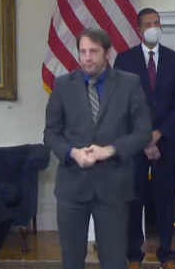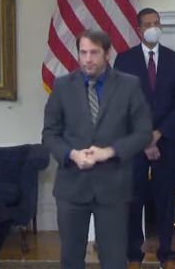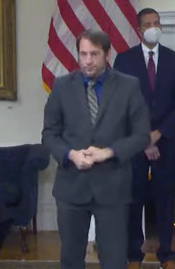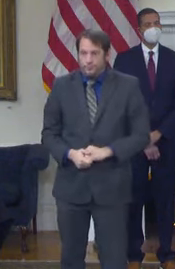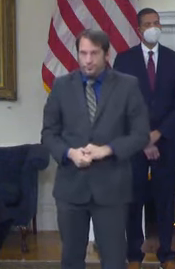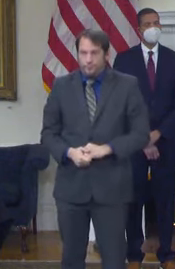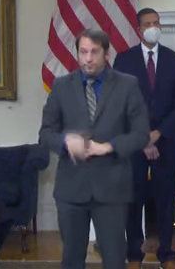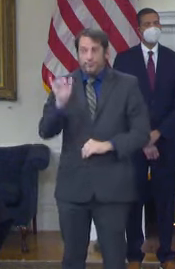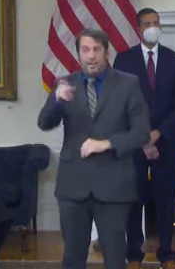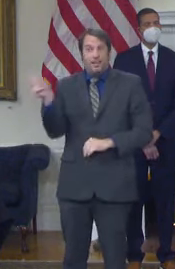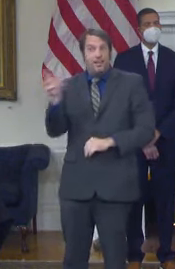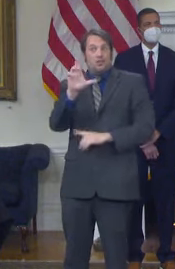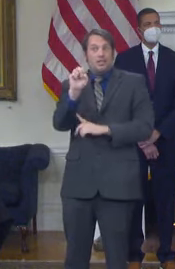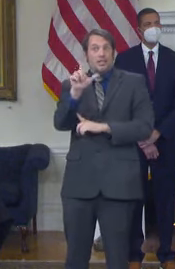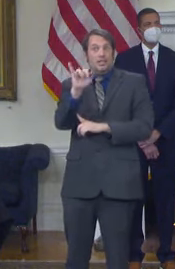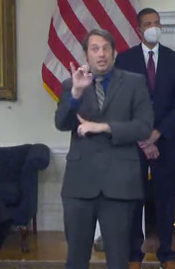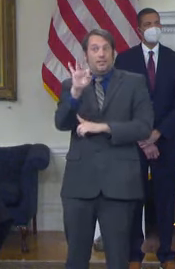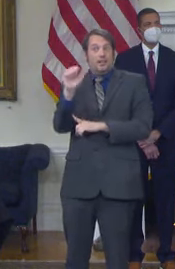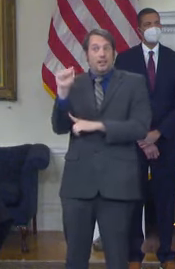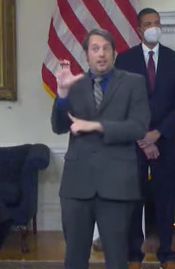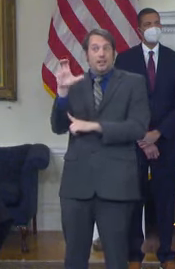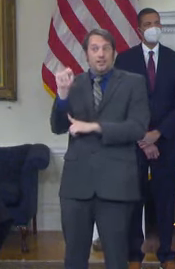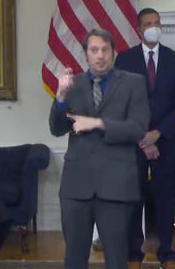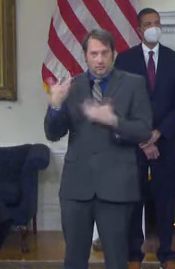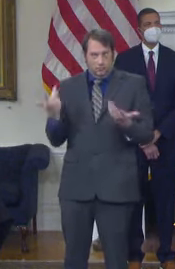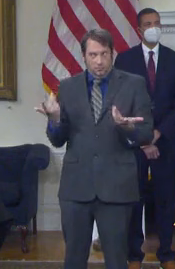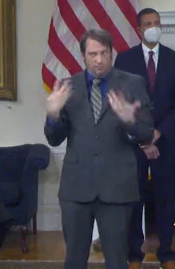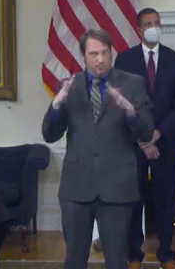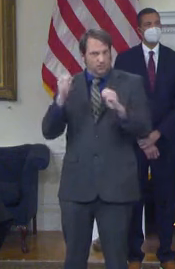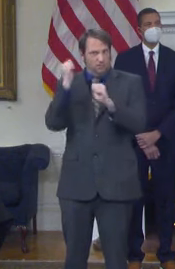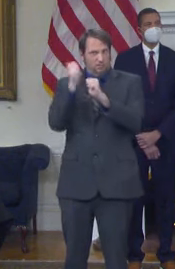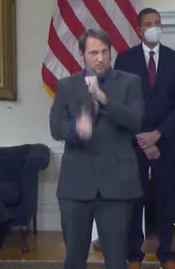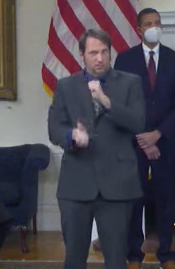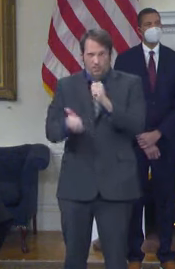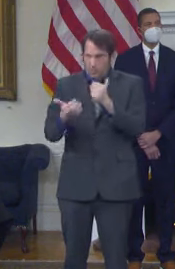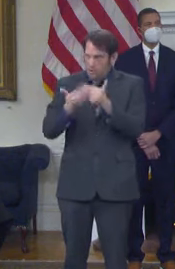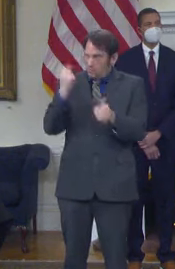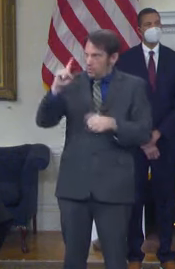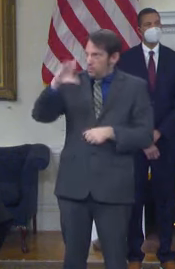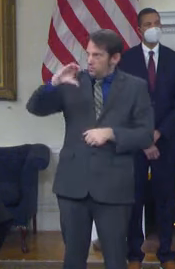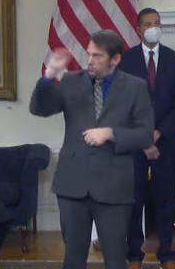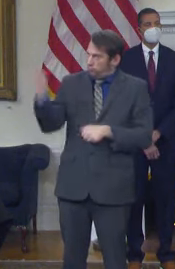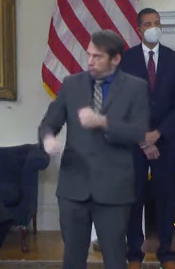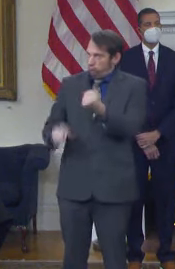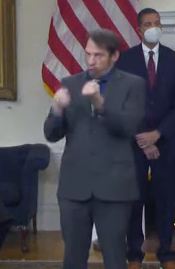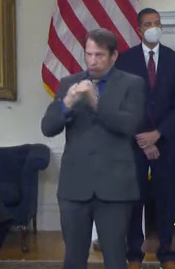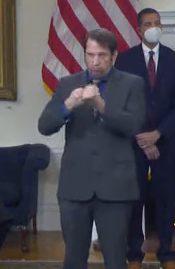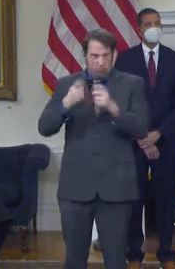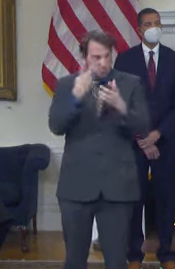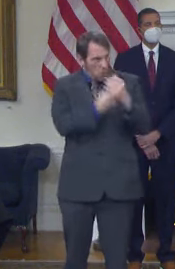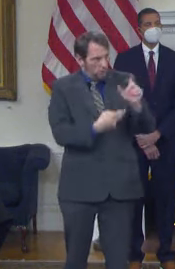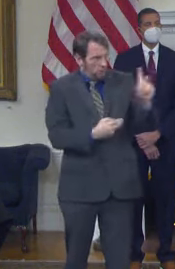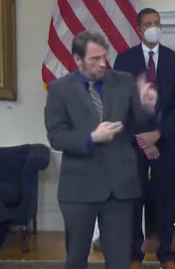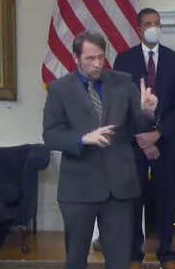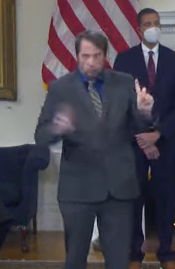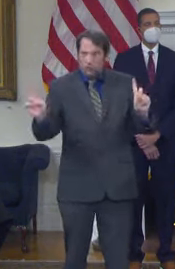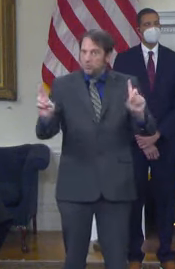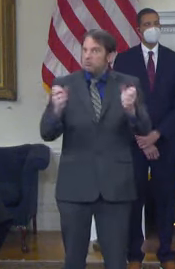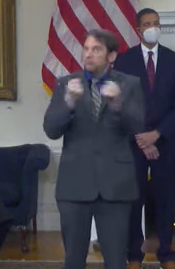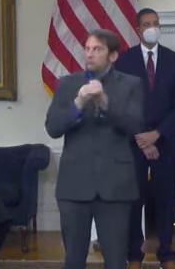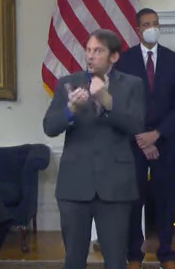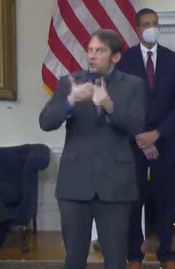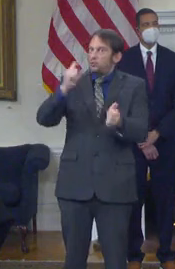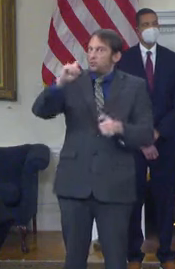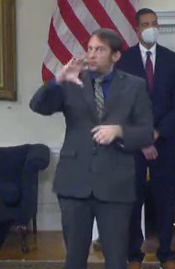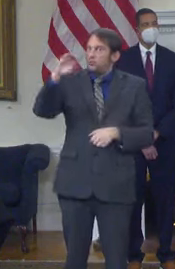passed nearly unanimously, but with support from Democrats and Republicans, and hardworking families should not